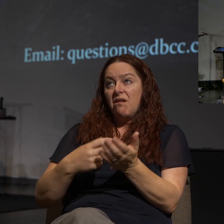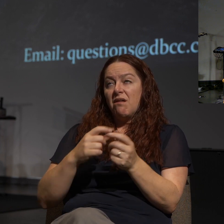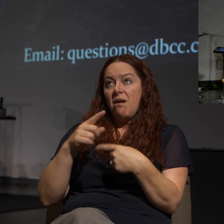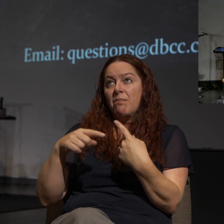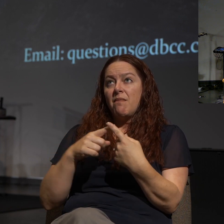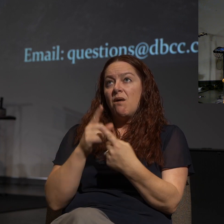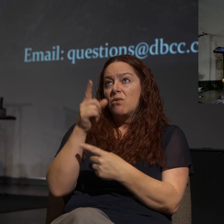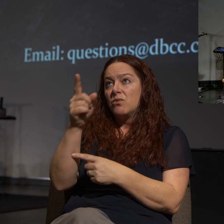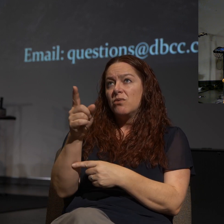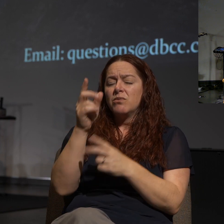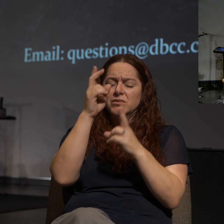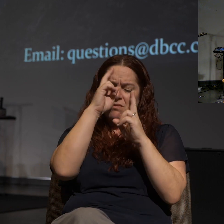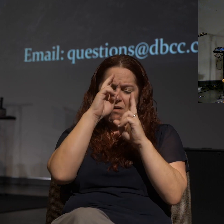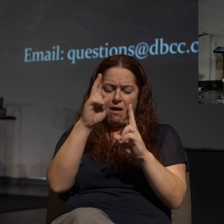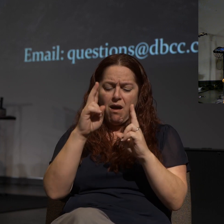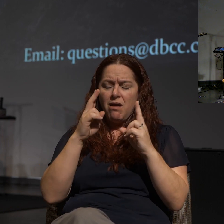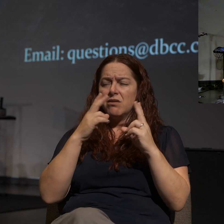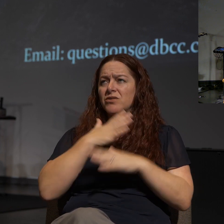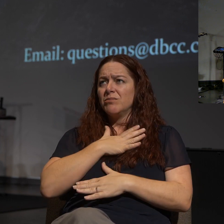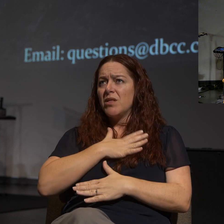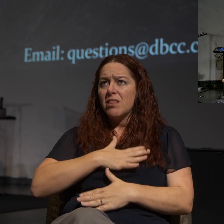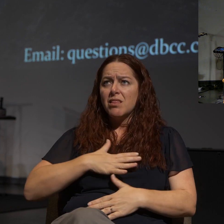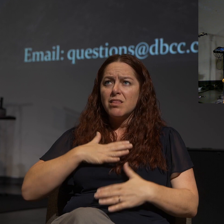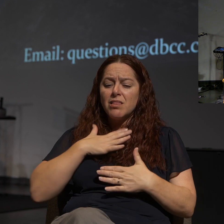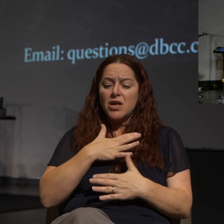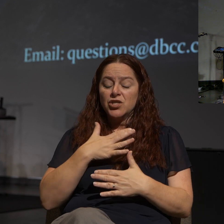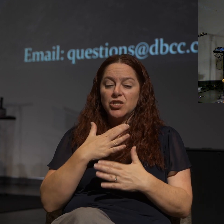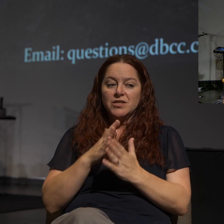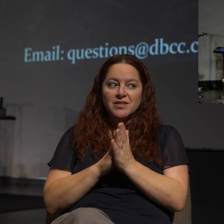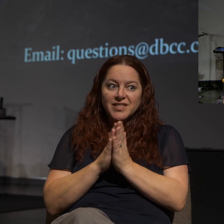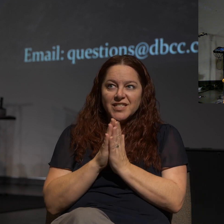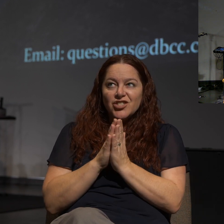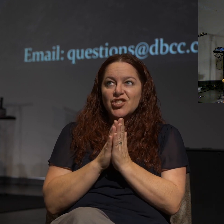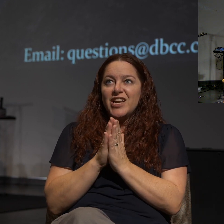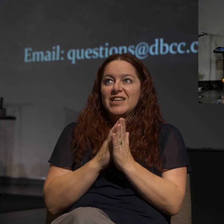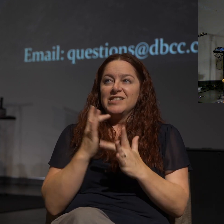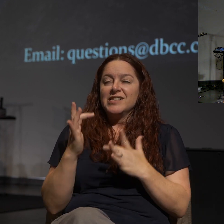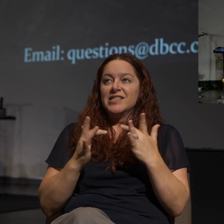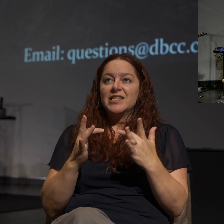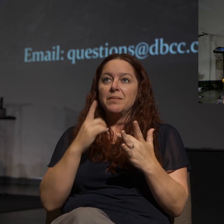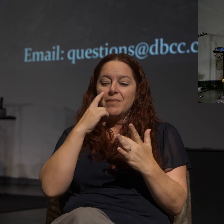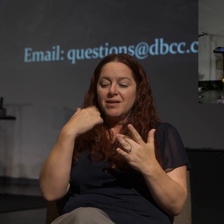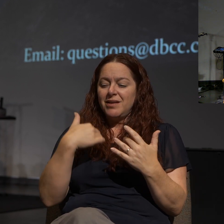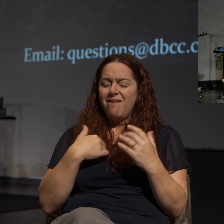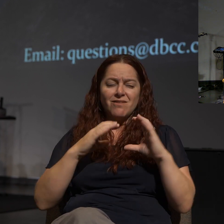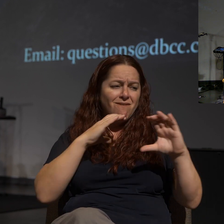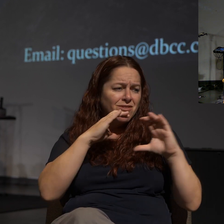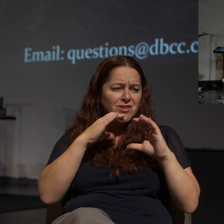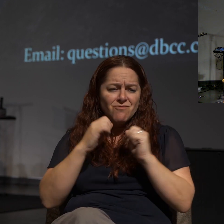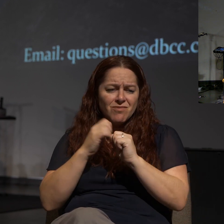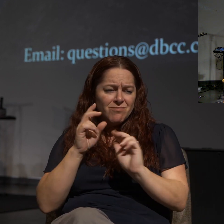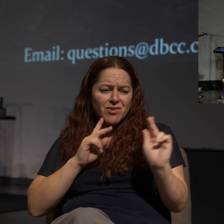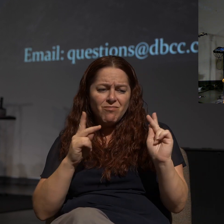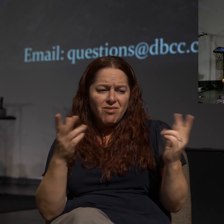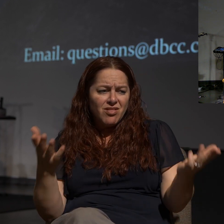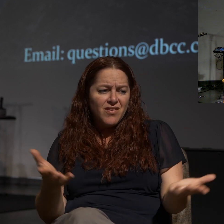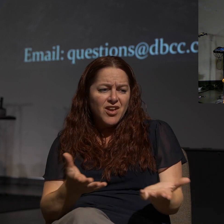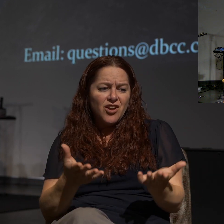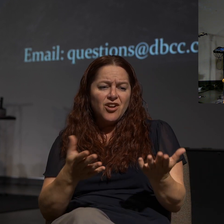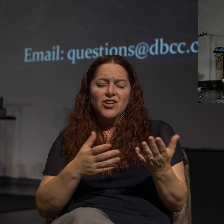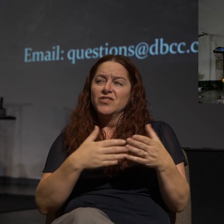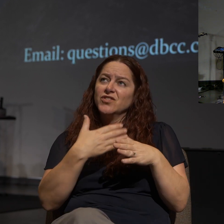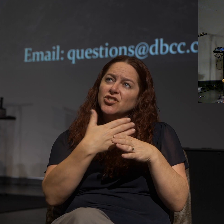It's an honor, it's a pleasure, it's so exhilarating. As I have conversations with folks around here who have